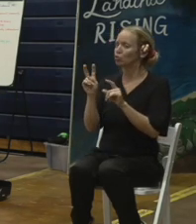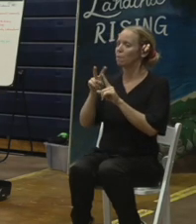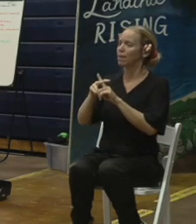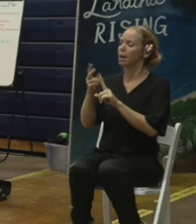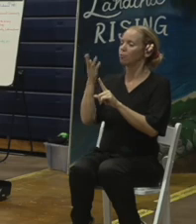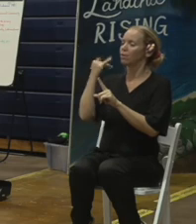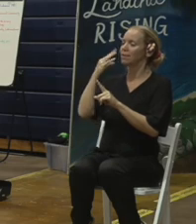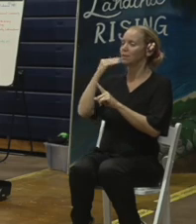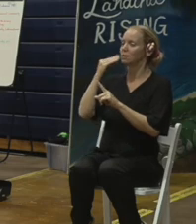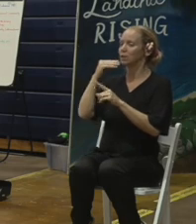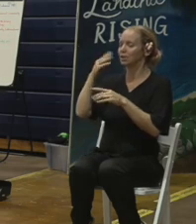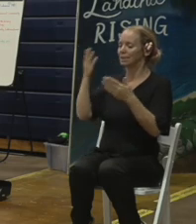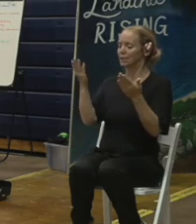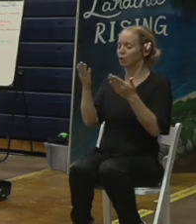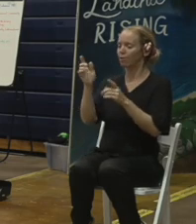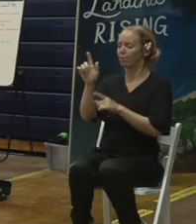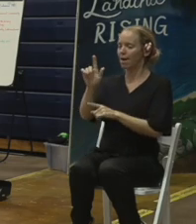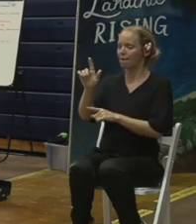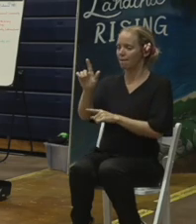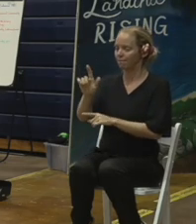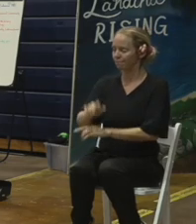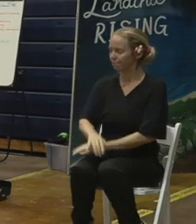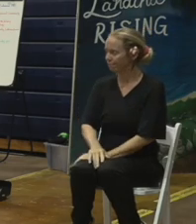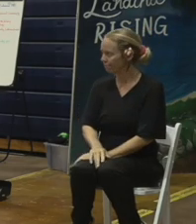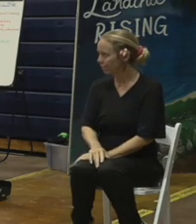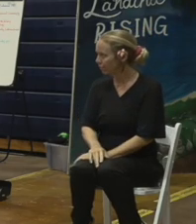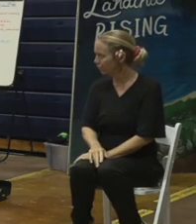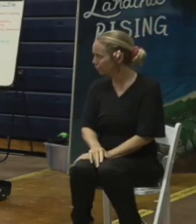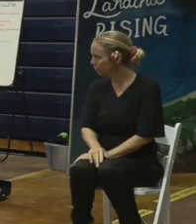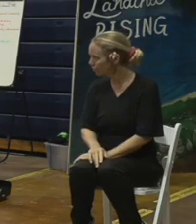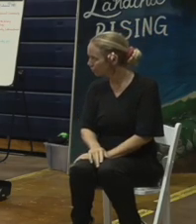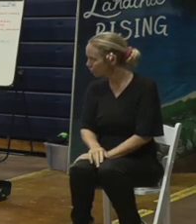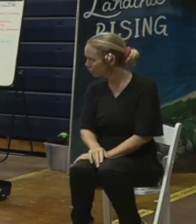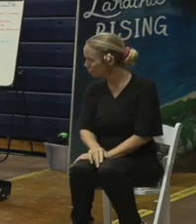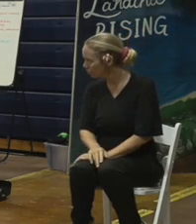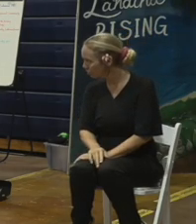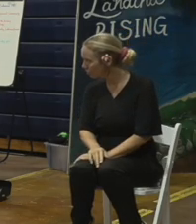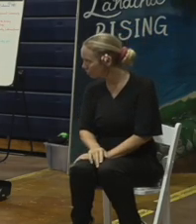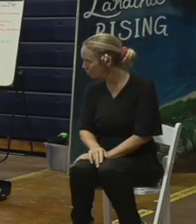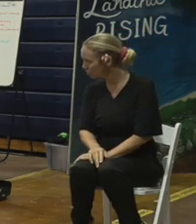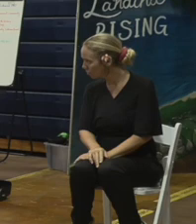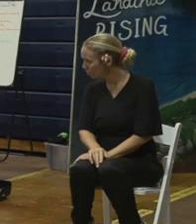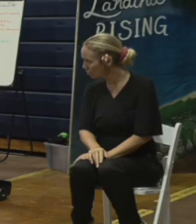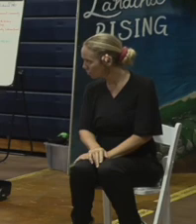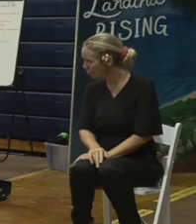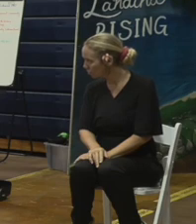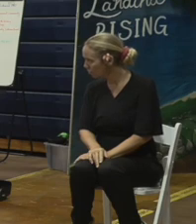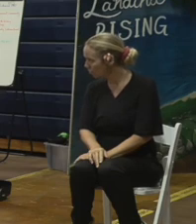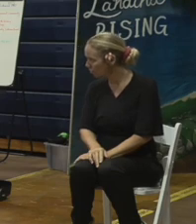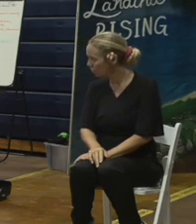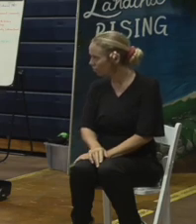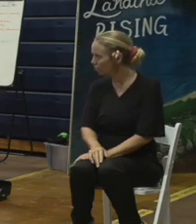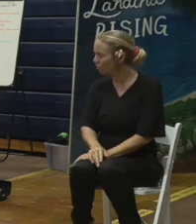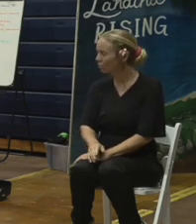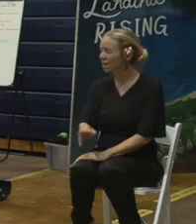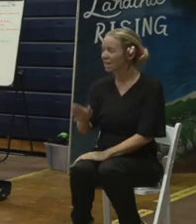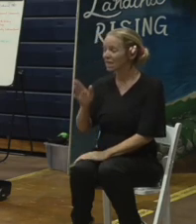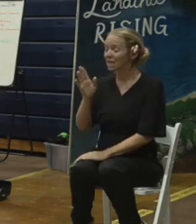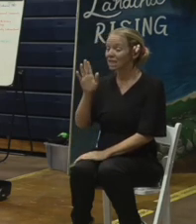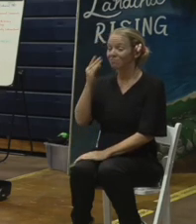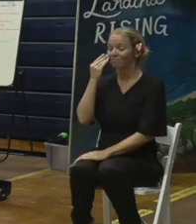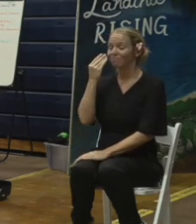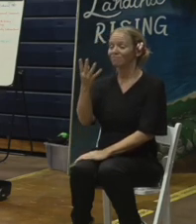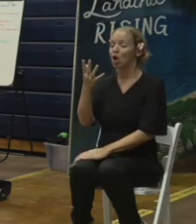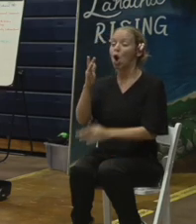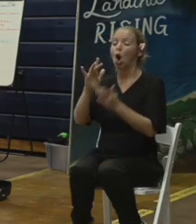Thank you. Still on Army Corps of Engineers, we also know online they're having a hard time picking up the sound off of these. So, gentlemen,